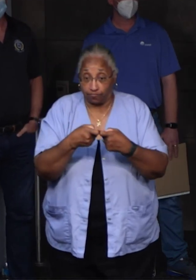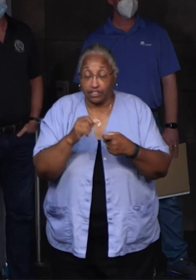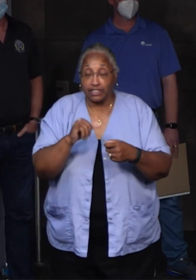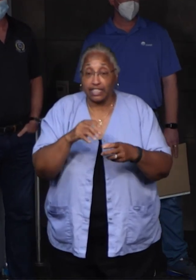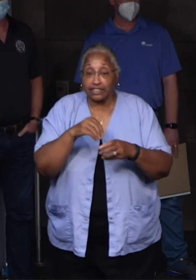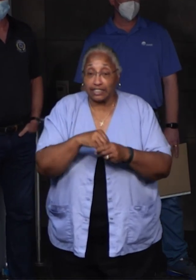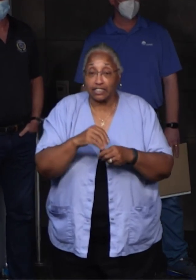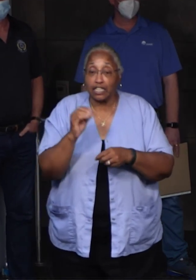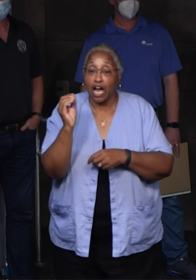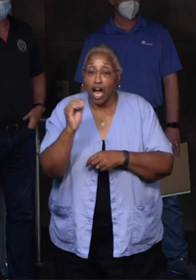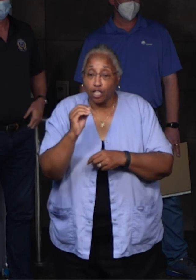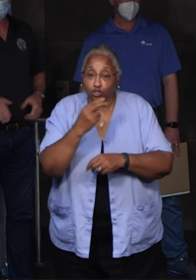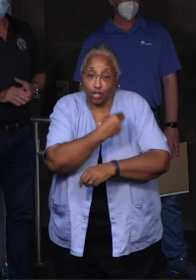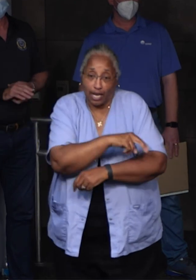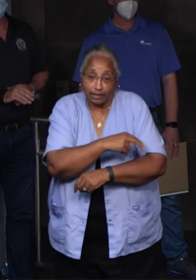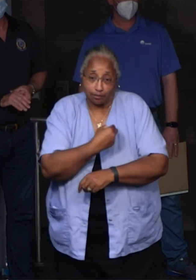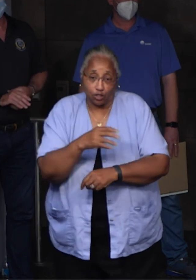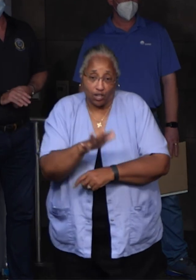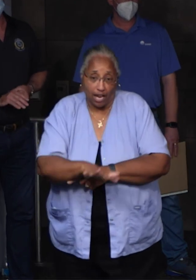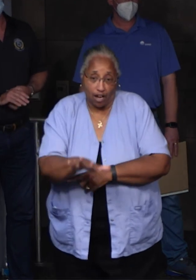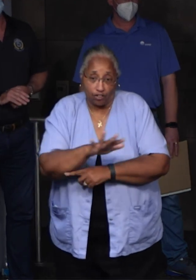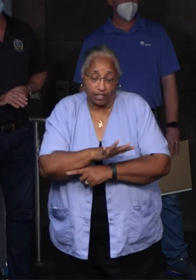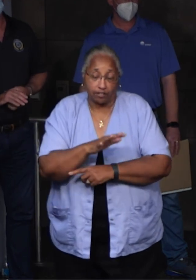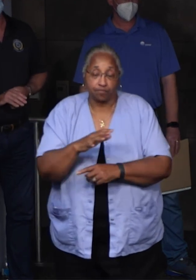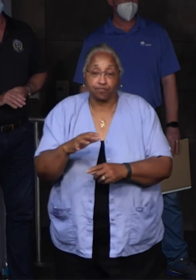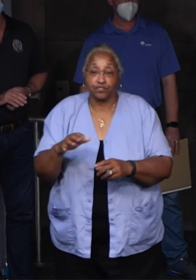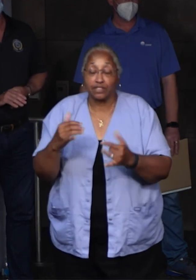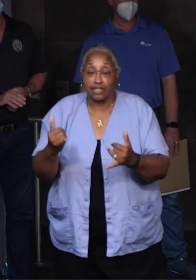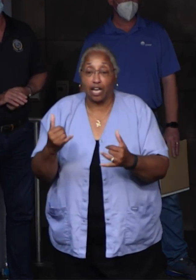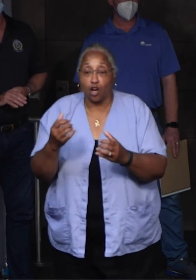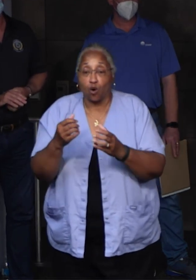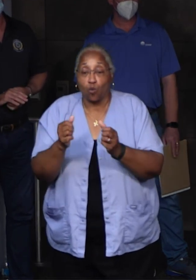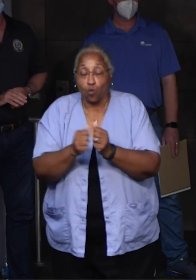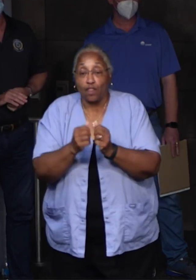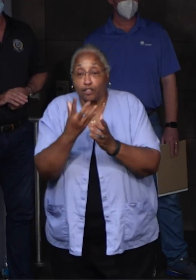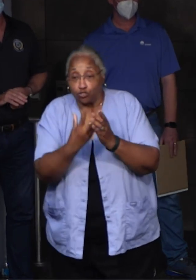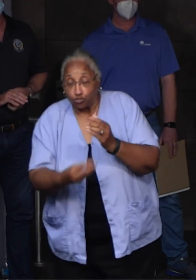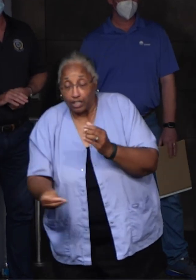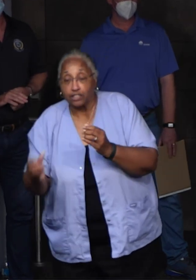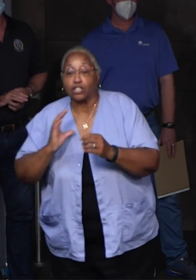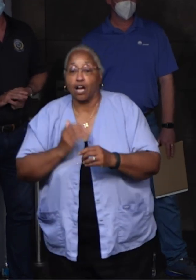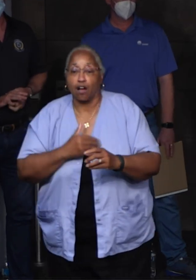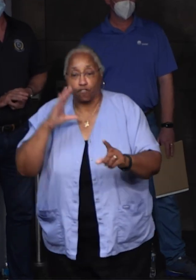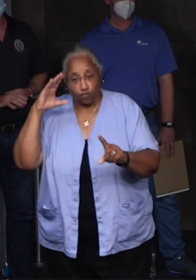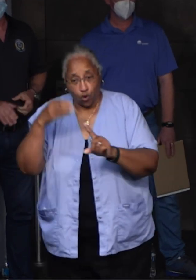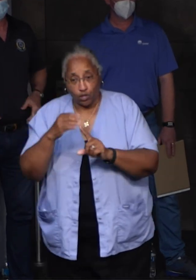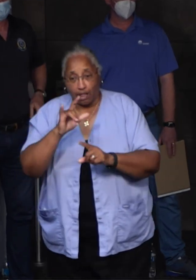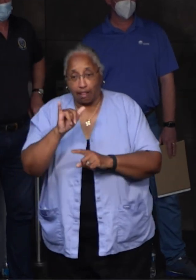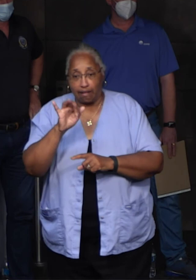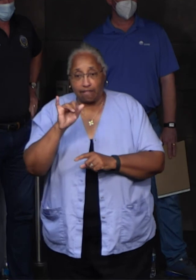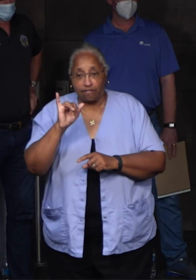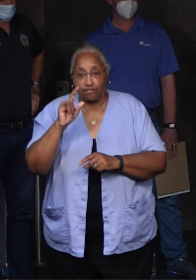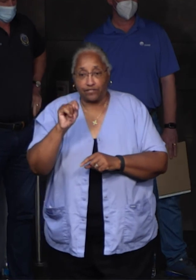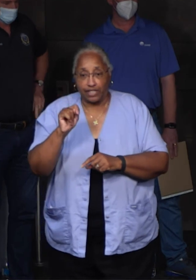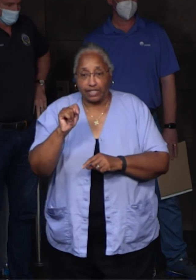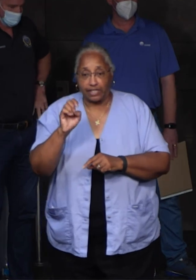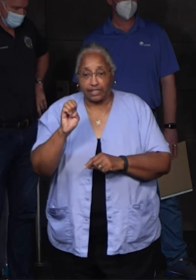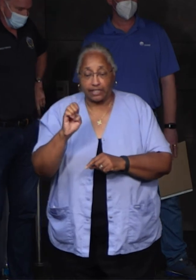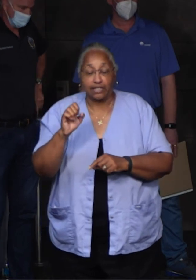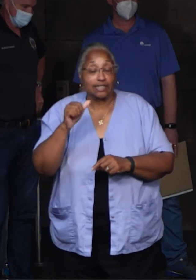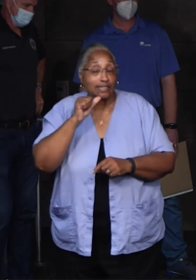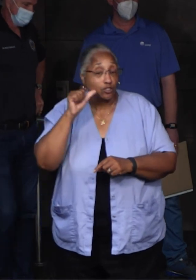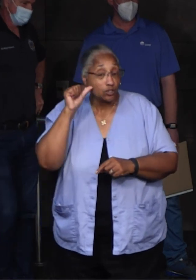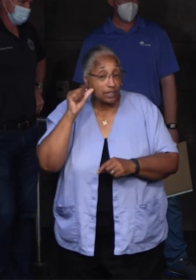Hospital area. With regard to drainage, our focus is on Lafitte. Yesterday, we were able to get up and running, either